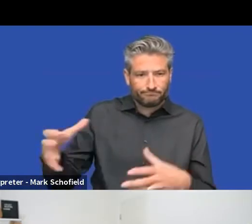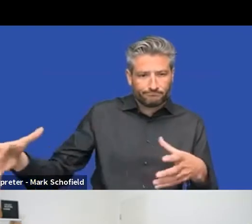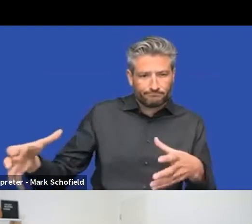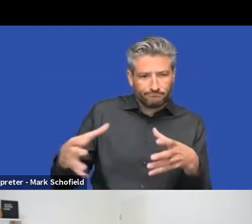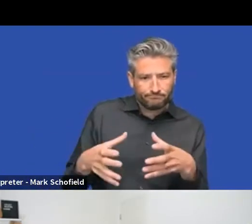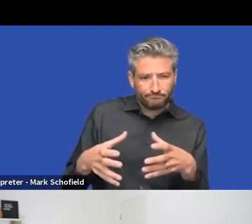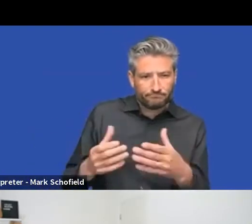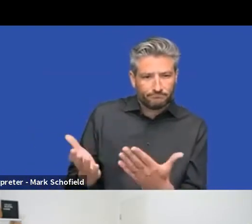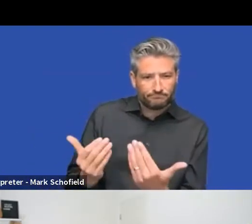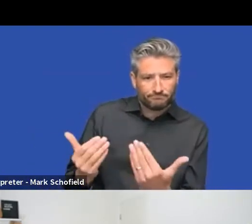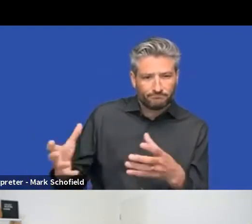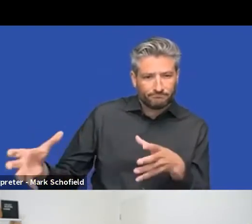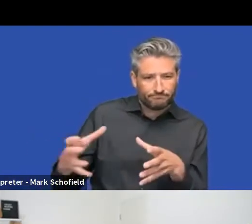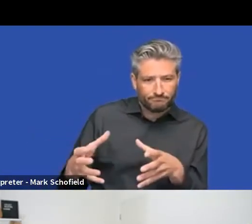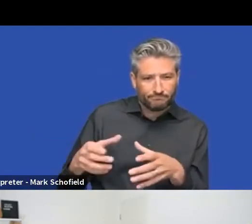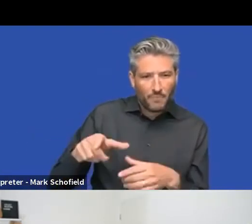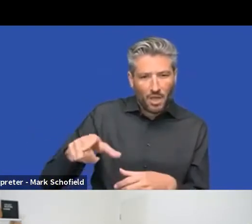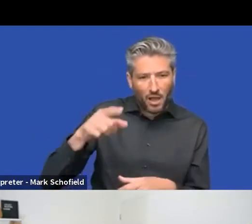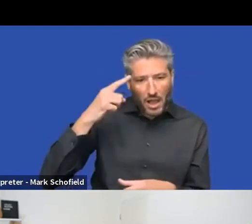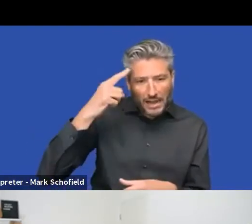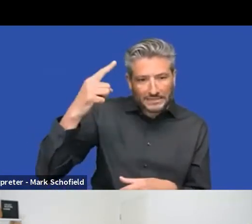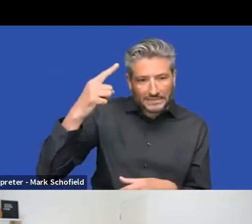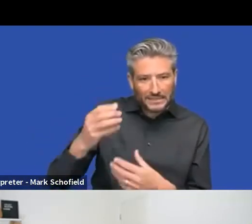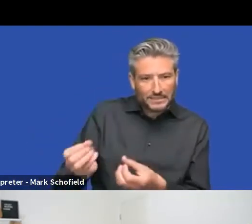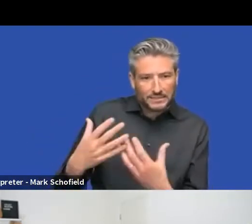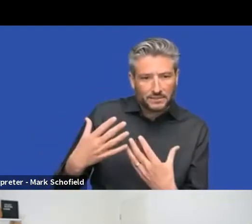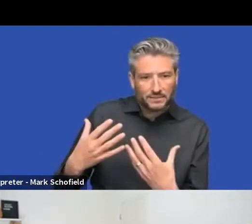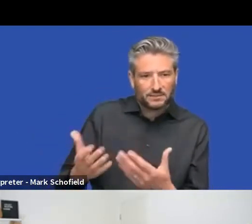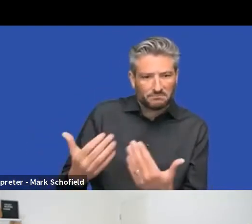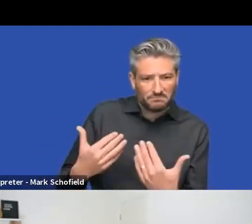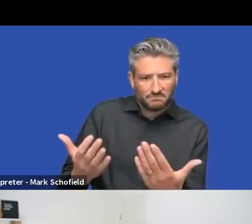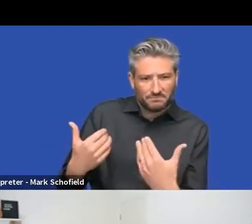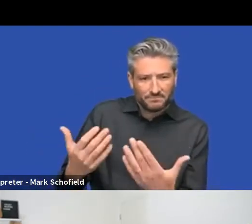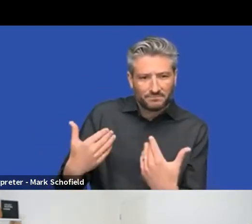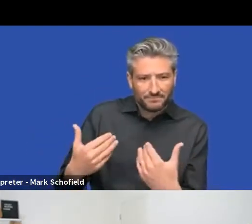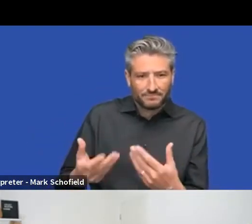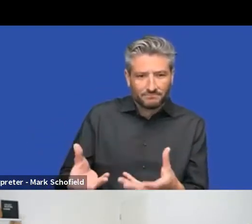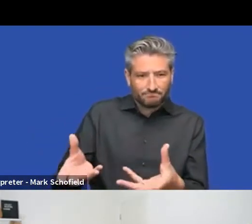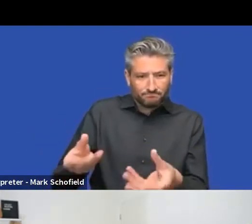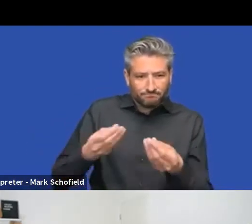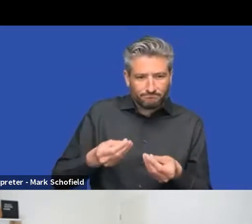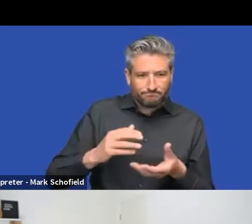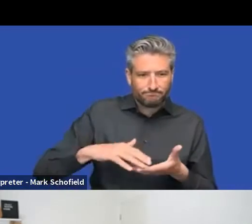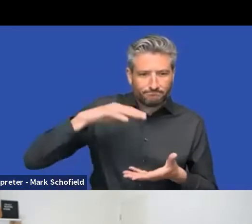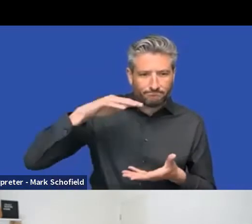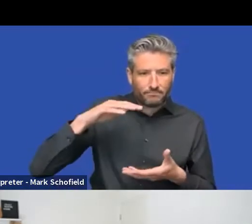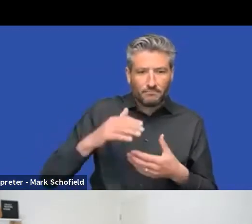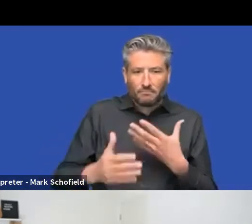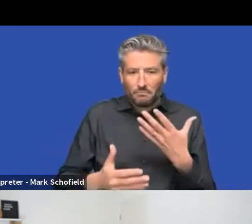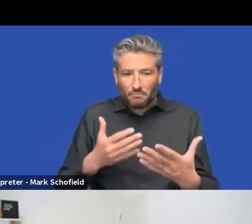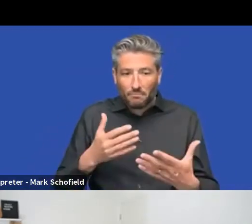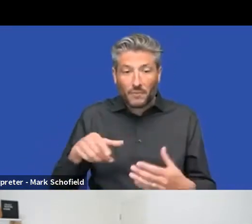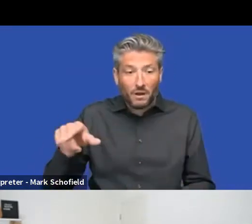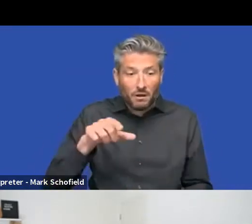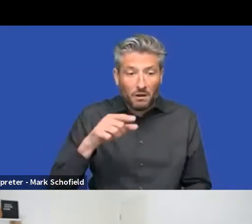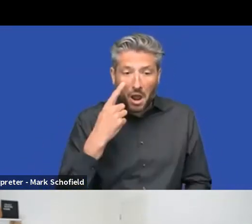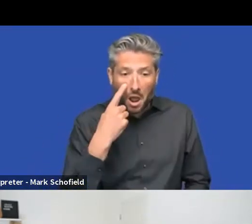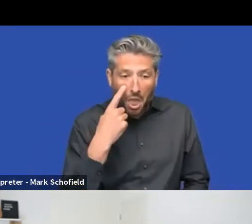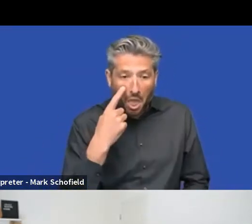kind of bump ideas up against and, and see what makes sense and maybe have them try out, uh, stuff while it's still in a prototype